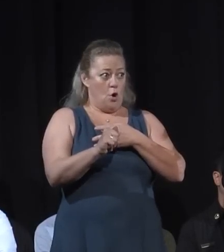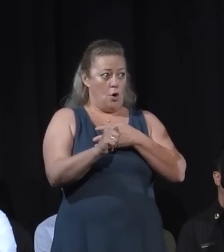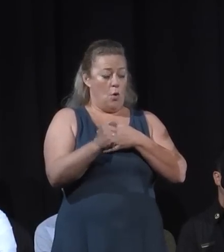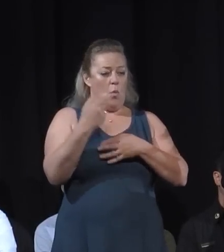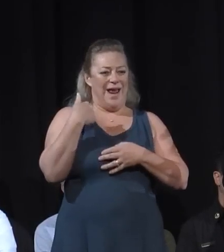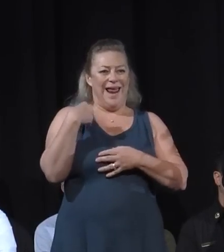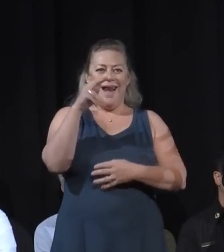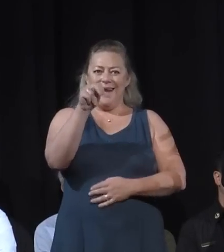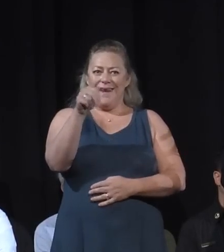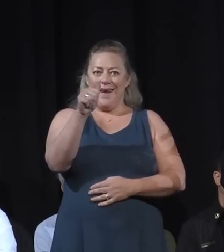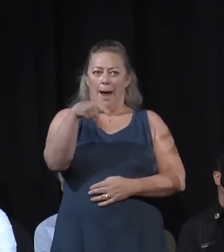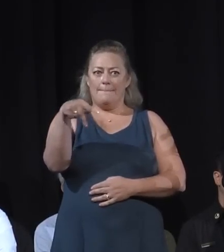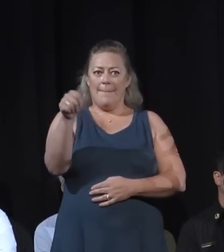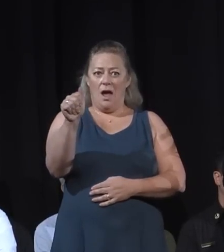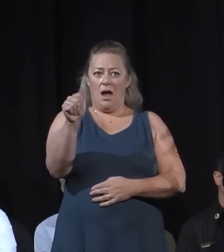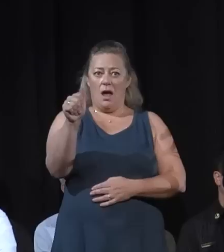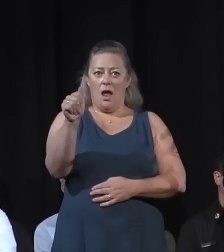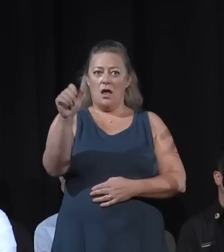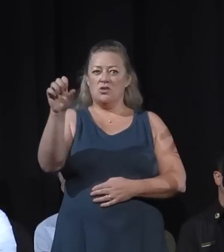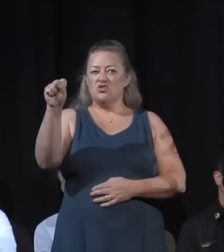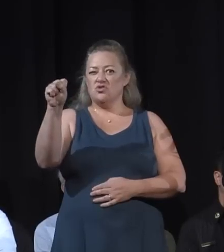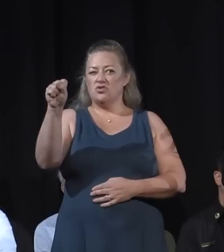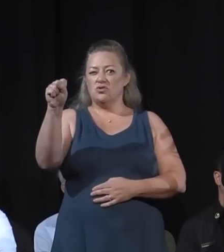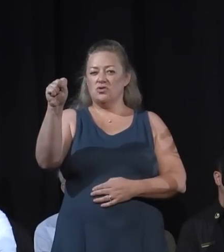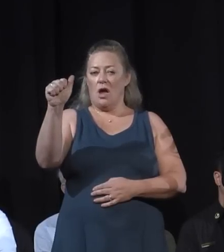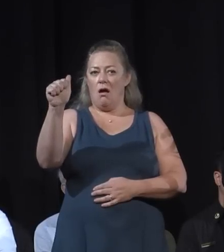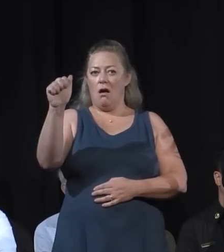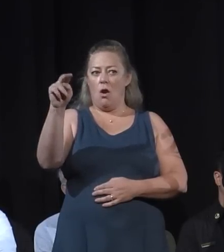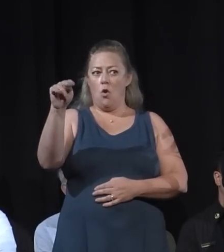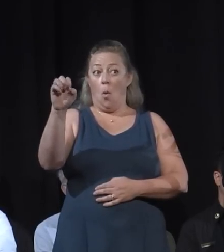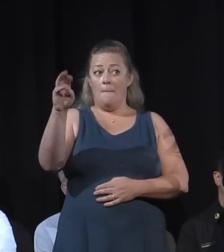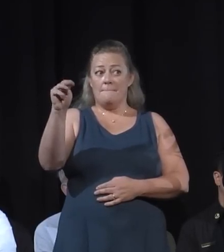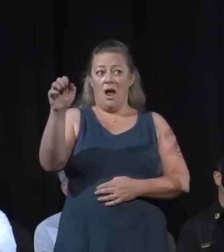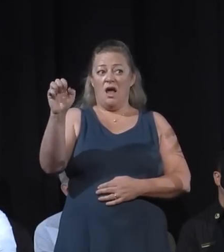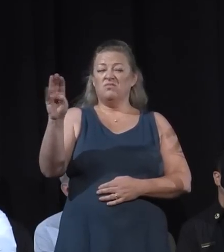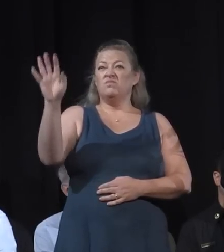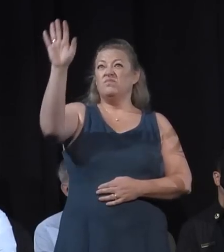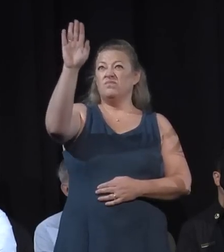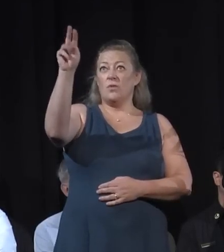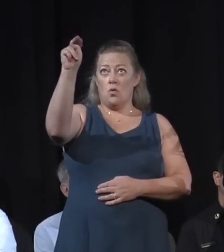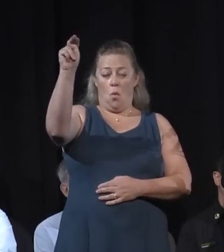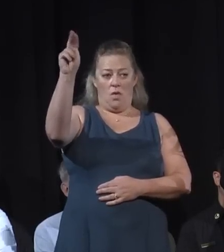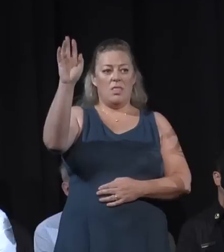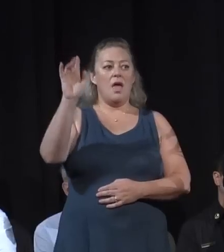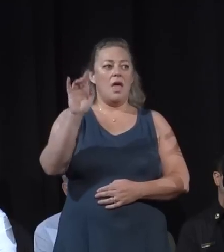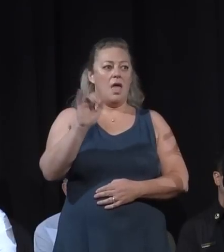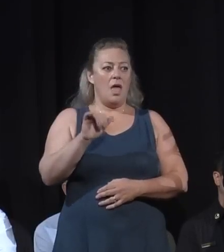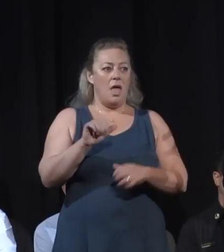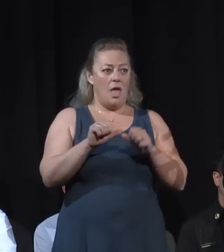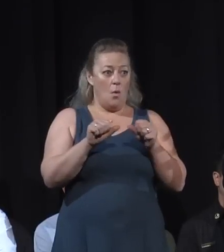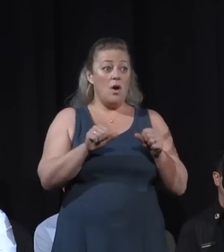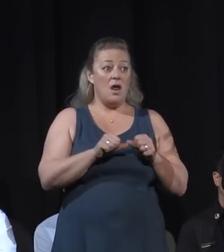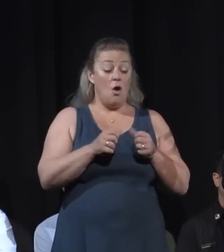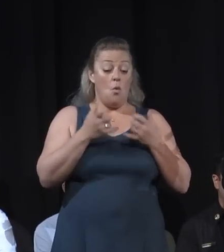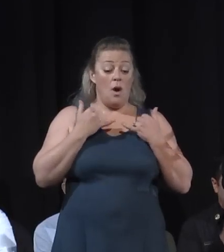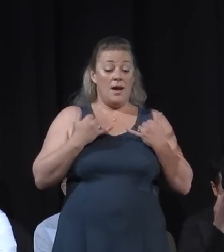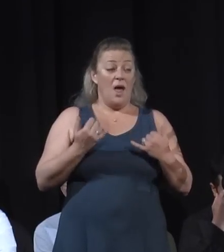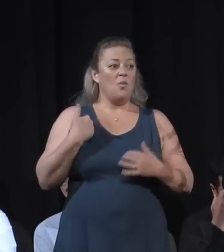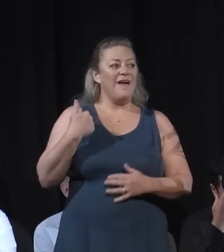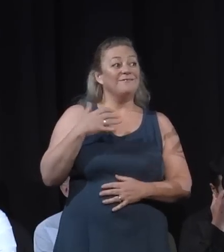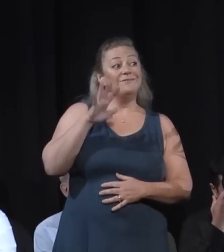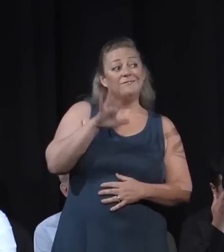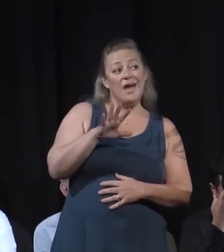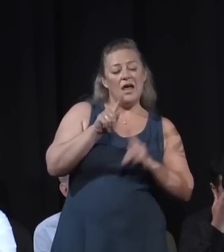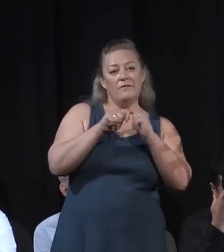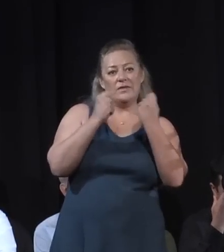We had four teams active during that fire siege in October. Currently we have five teams in the State of California active